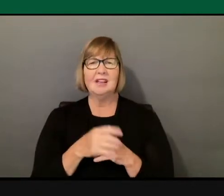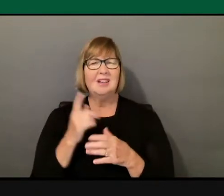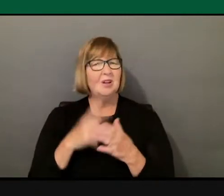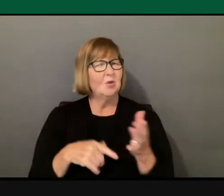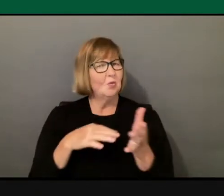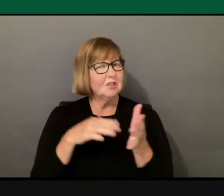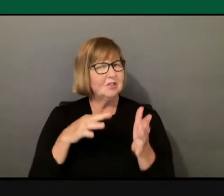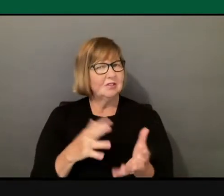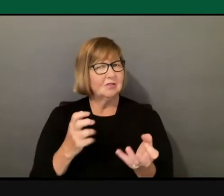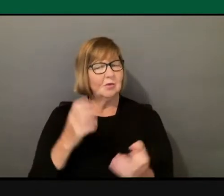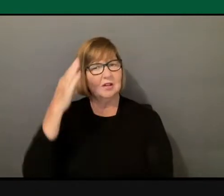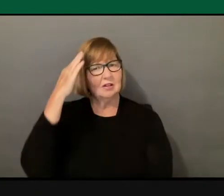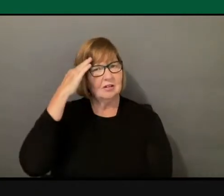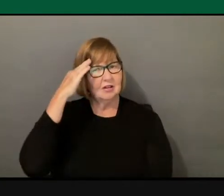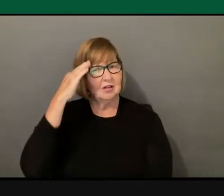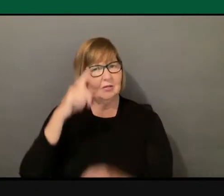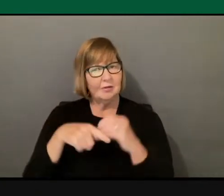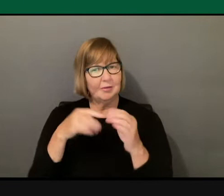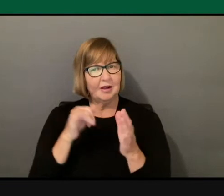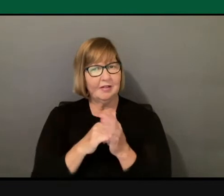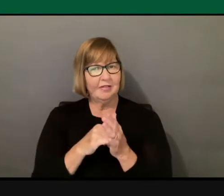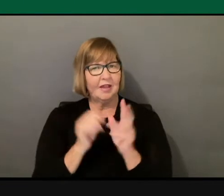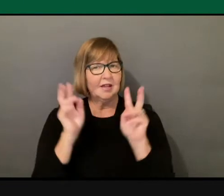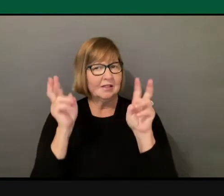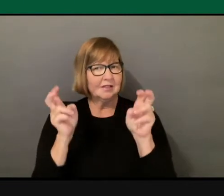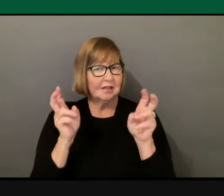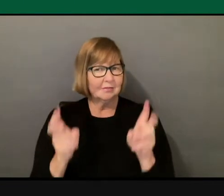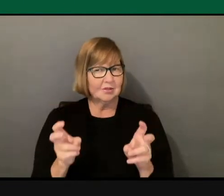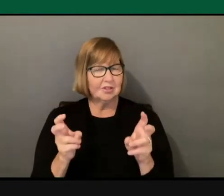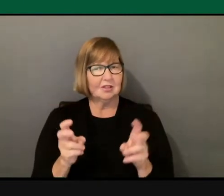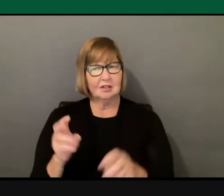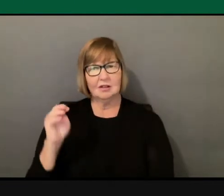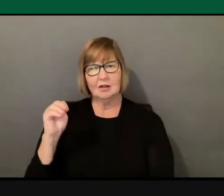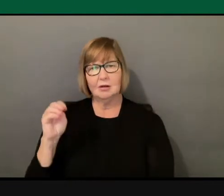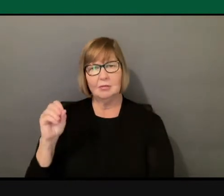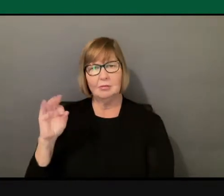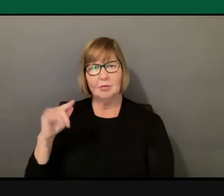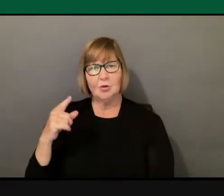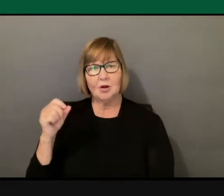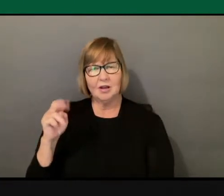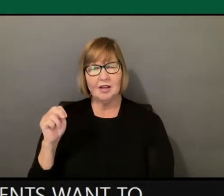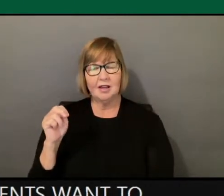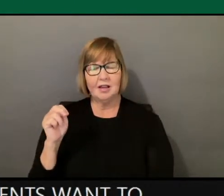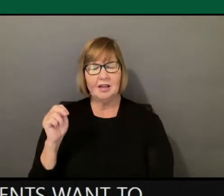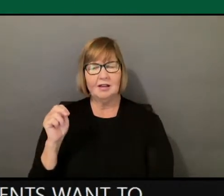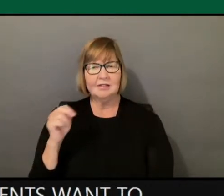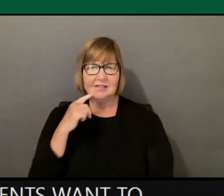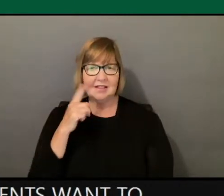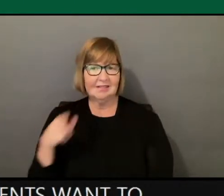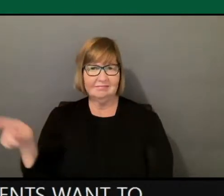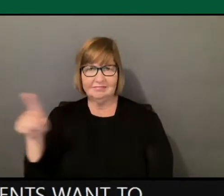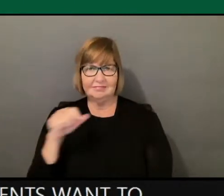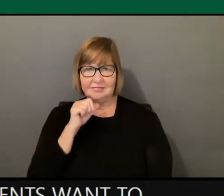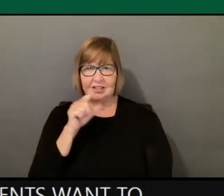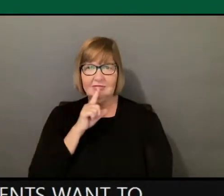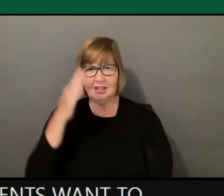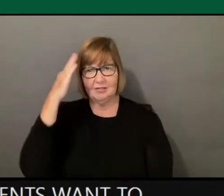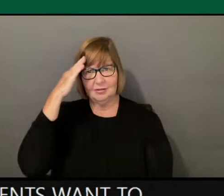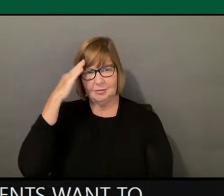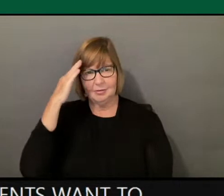about these subjects that Morgan expressed they are not really familiar with. Yeah, thank you.